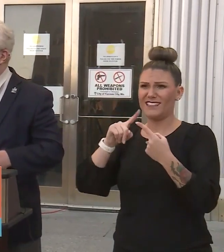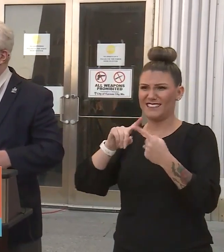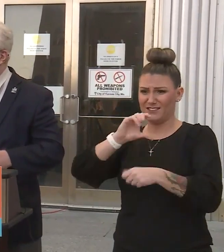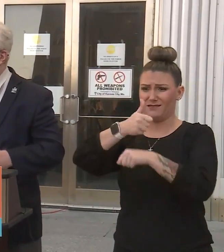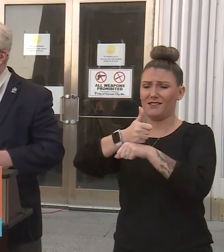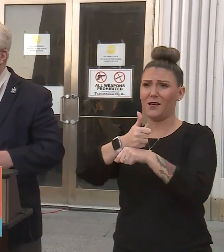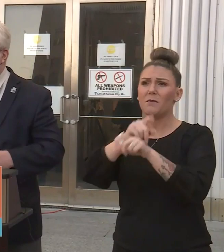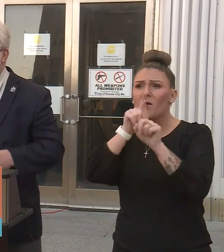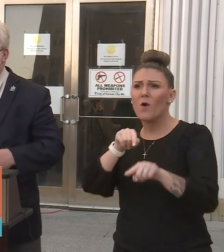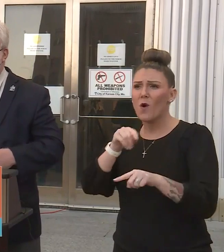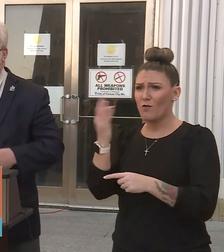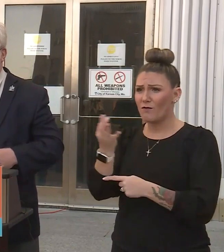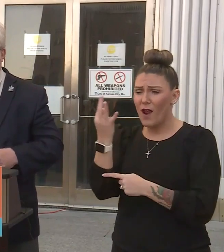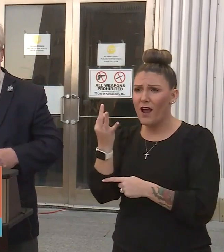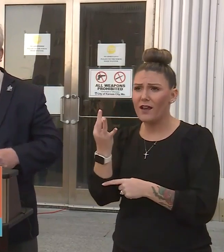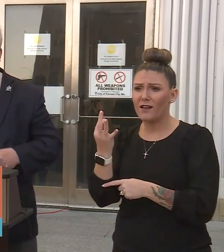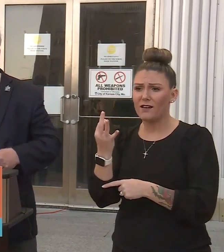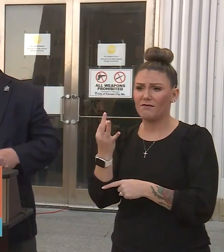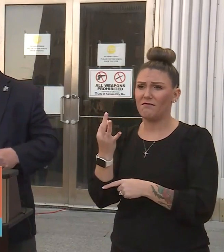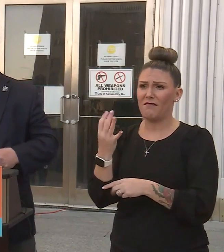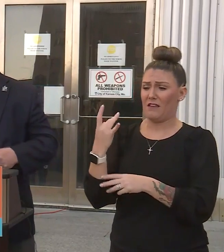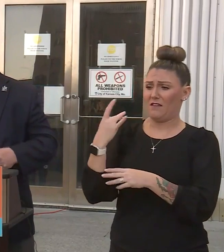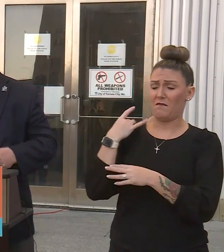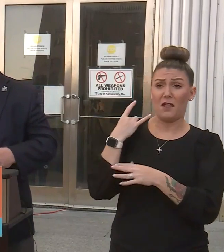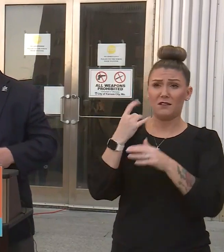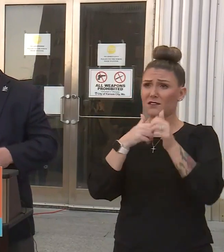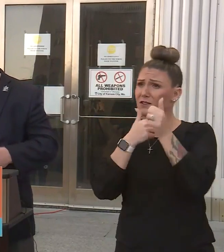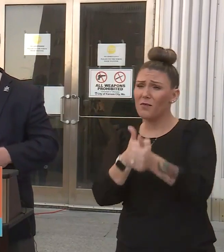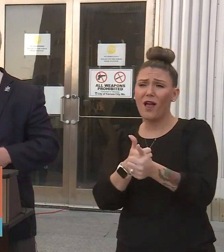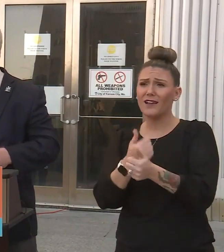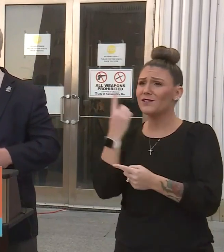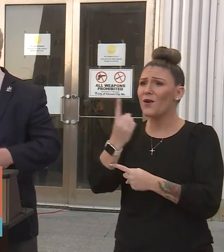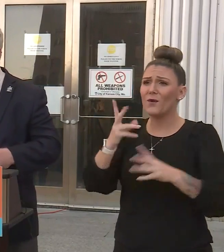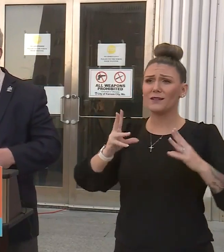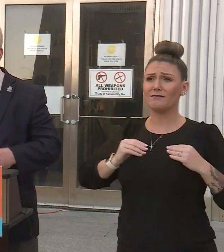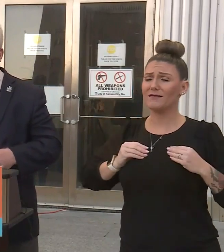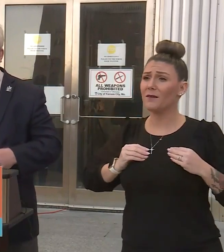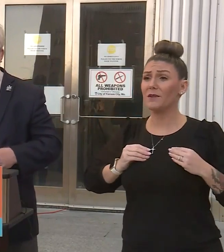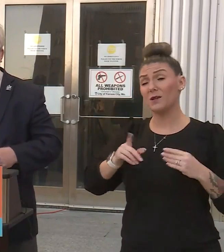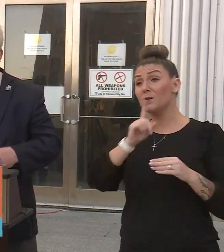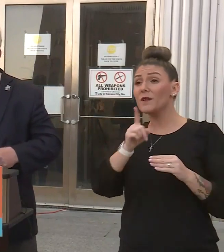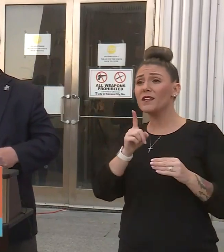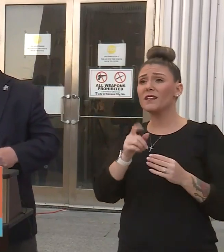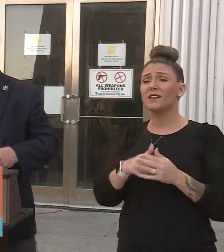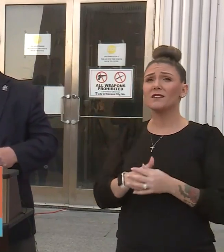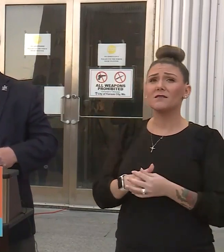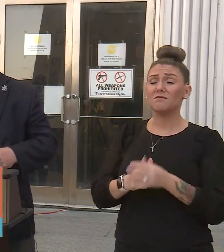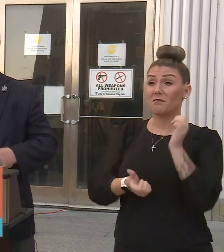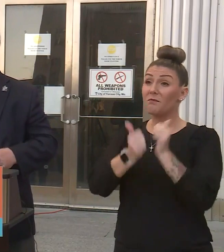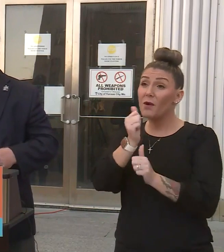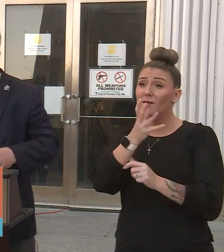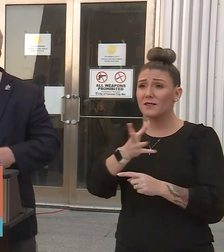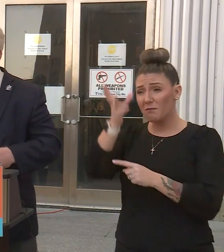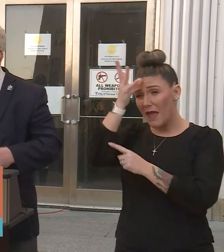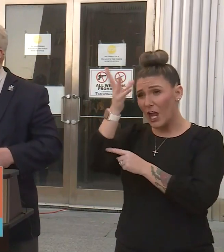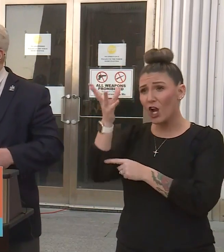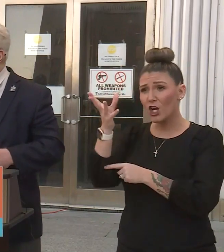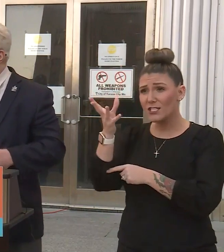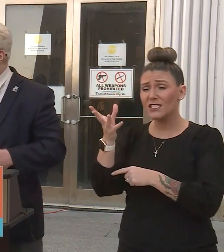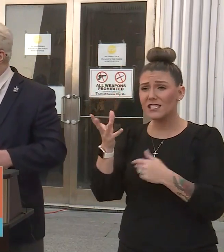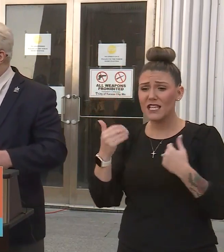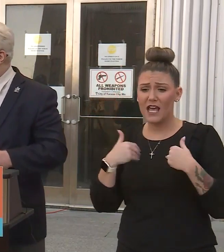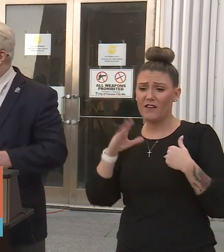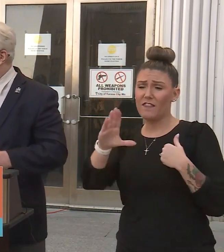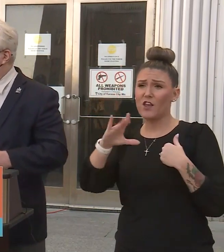On Friday, voluntary compliance is always accepted. And in fact, most parents have been